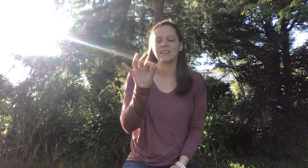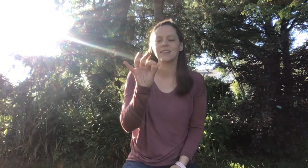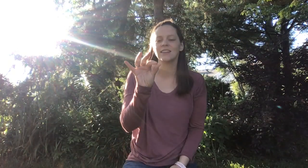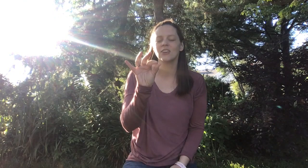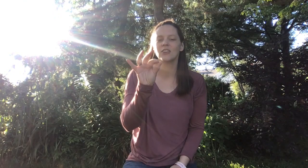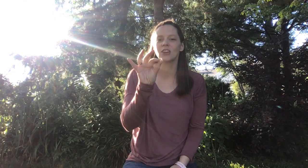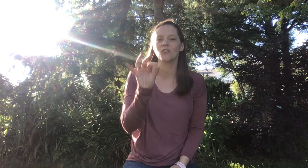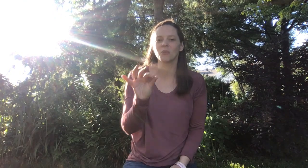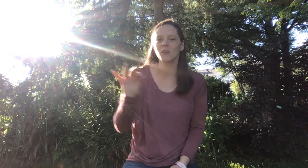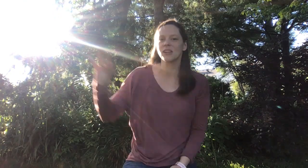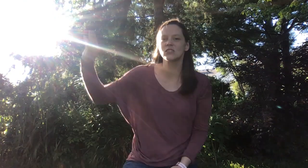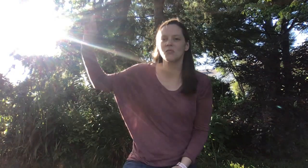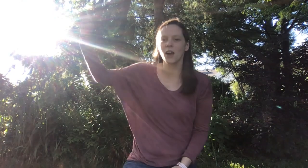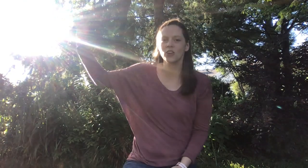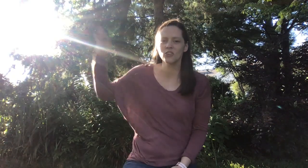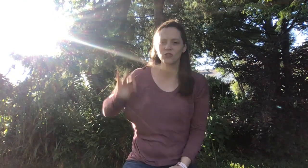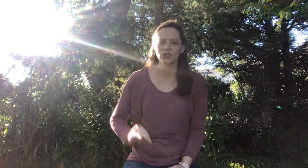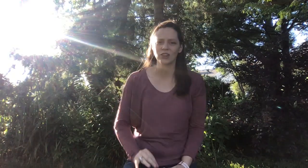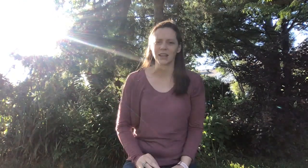can grow into a huge tree.